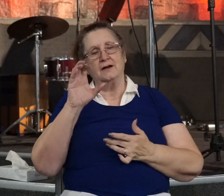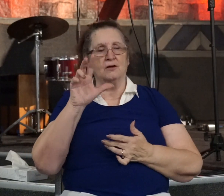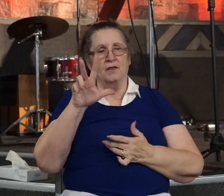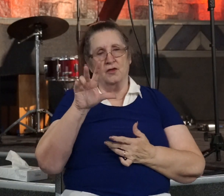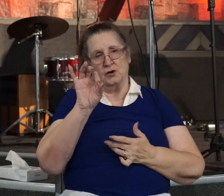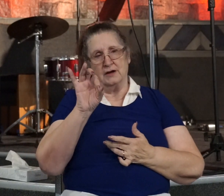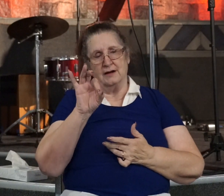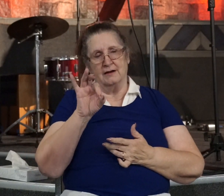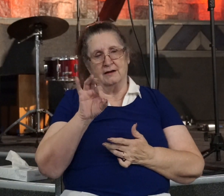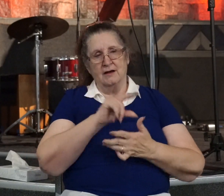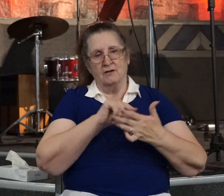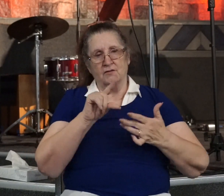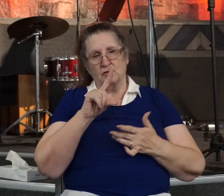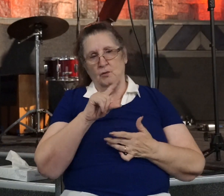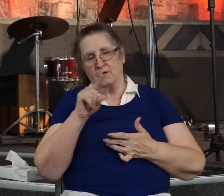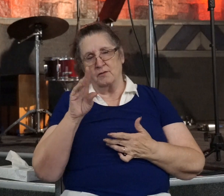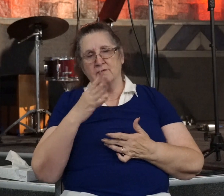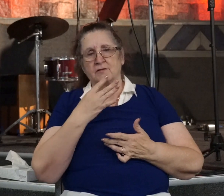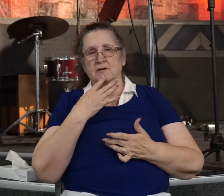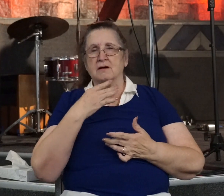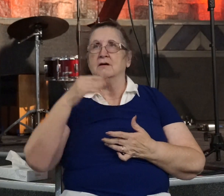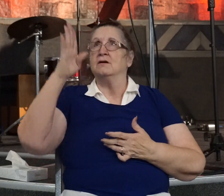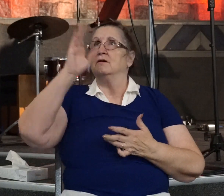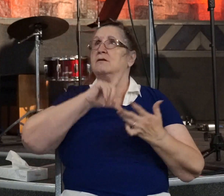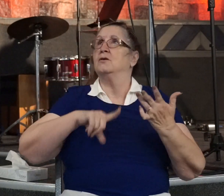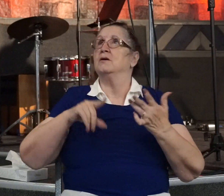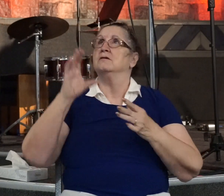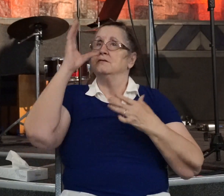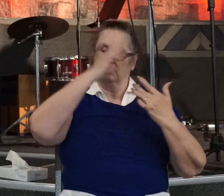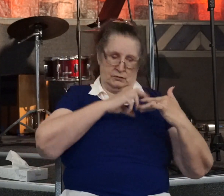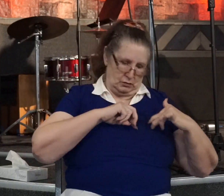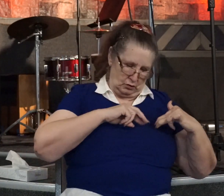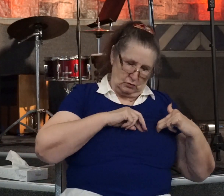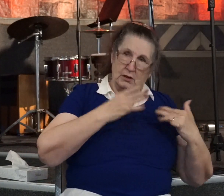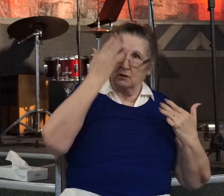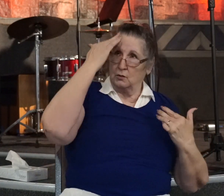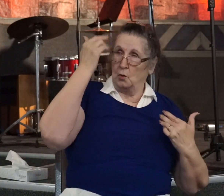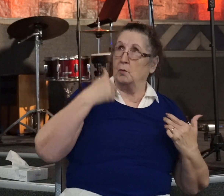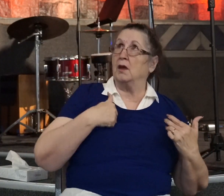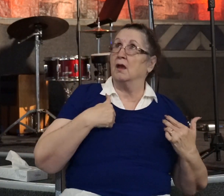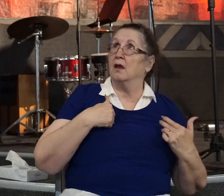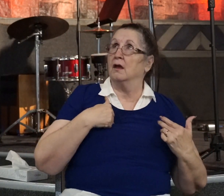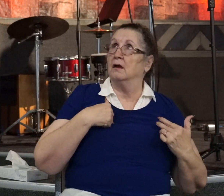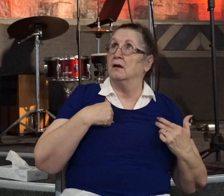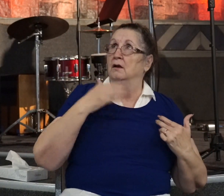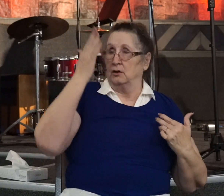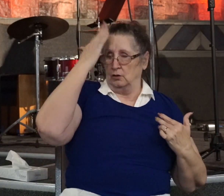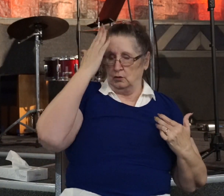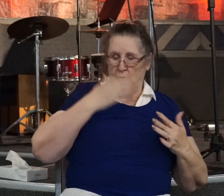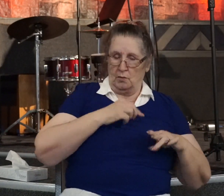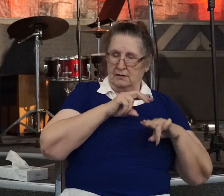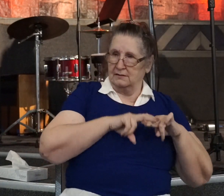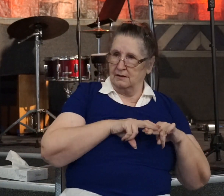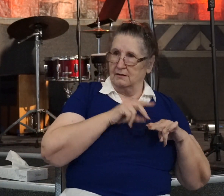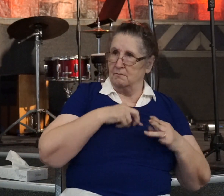Verses 1 through 4. says, Lord, you have searched me and known me. You know my sitting down and my rising up.